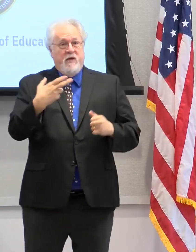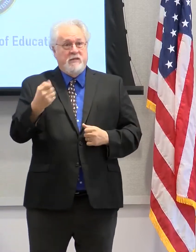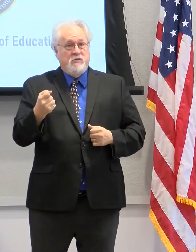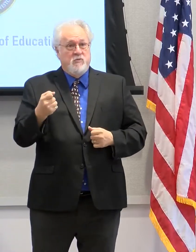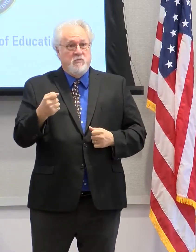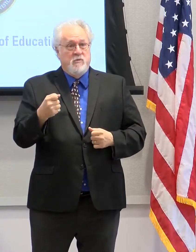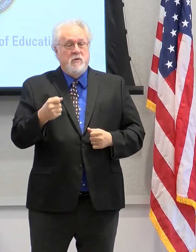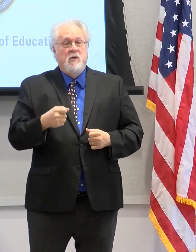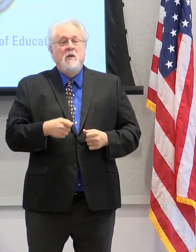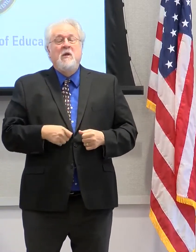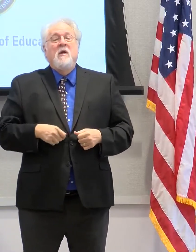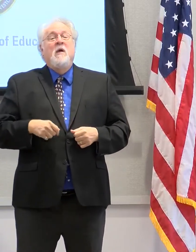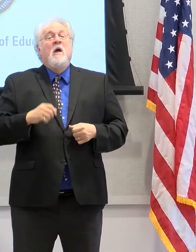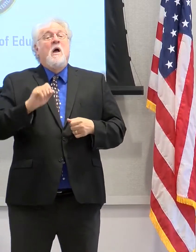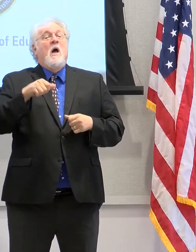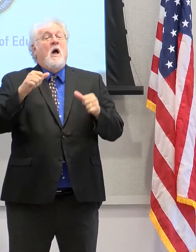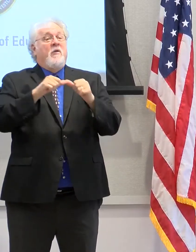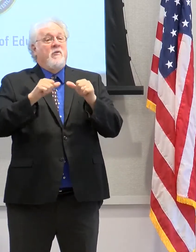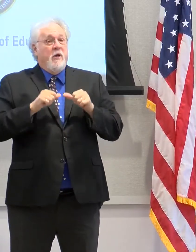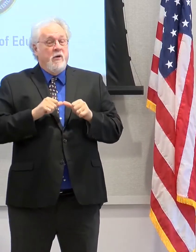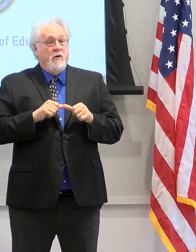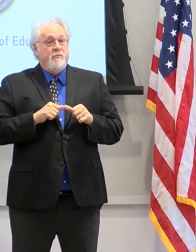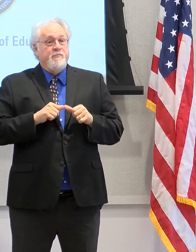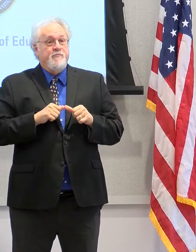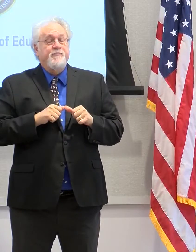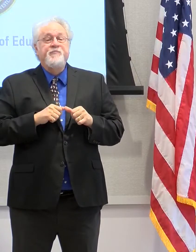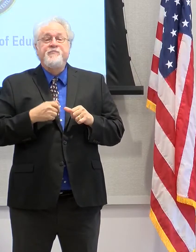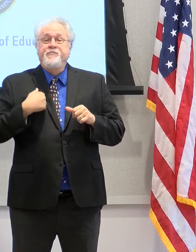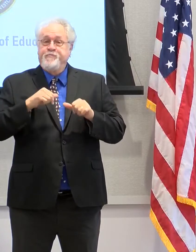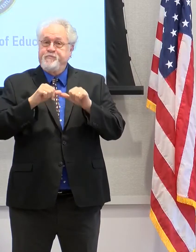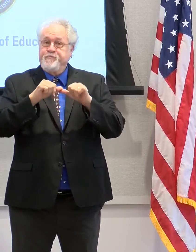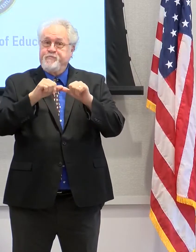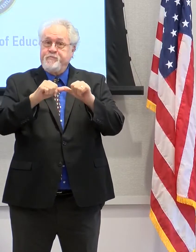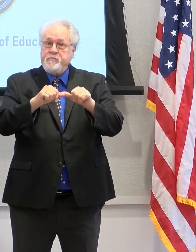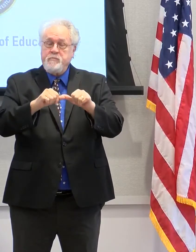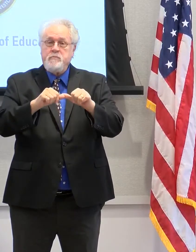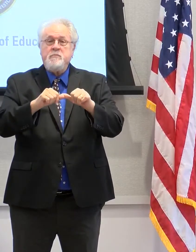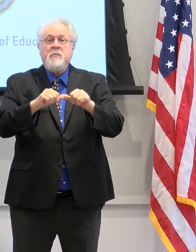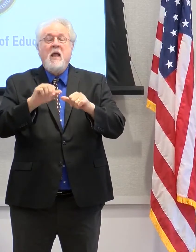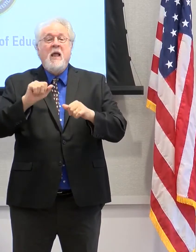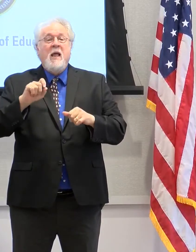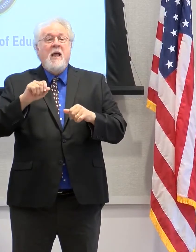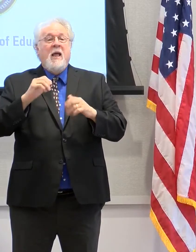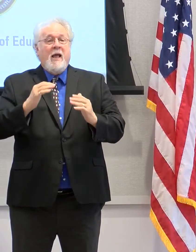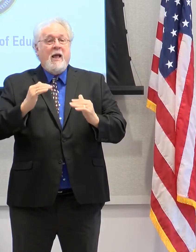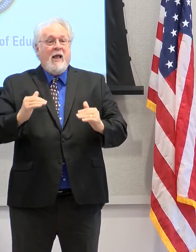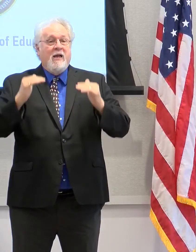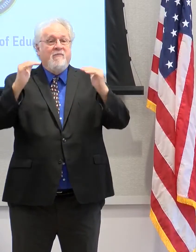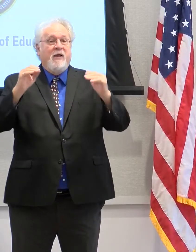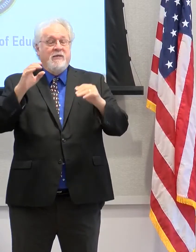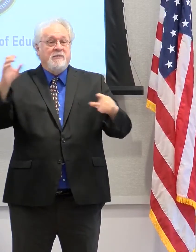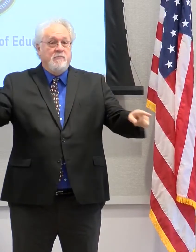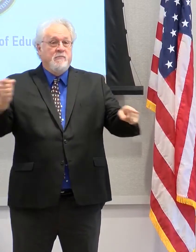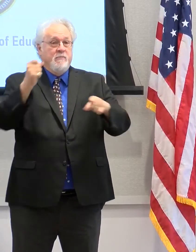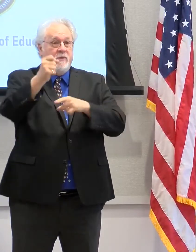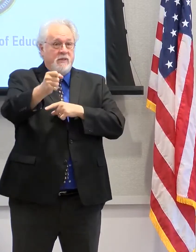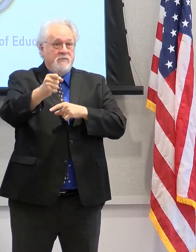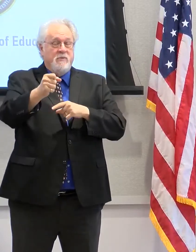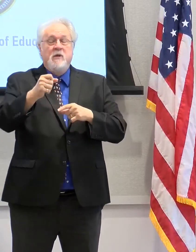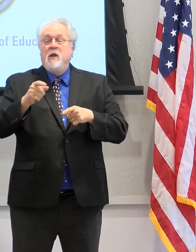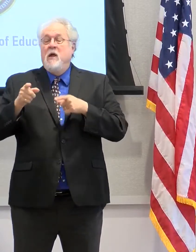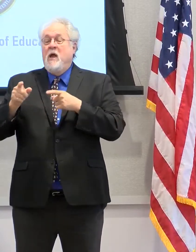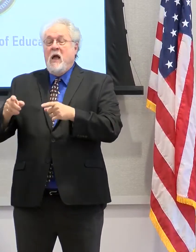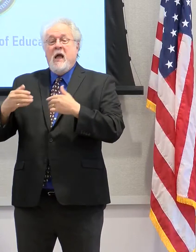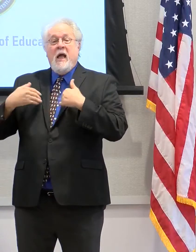The other area that we've been very much pressing forward in is advanced placement coursework. And this offers opportunities for